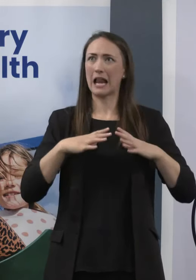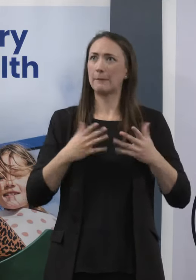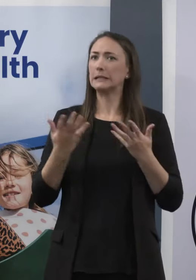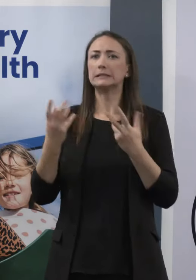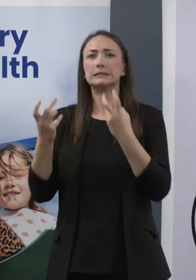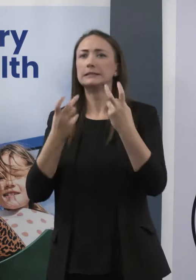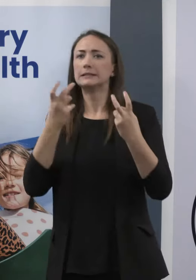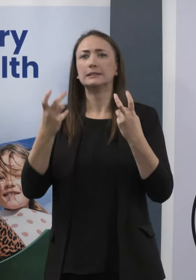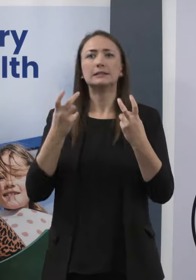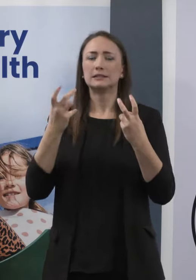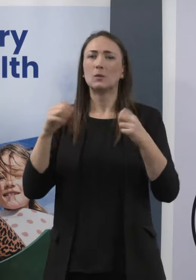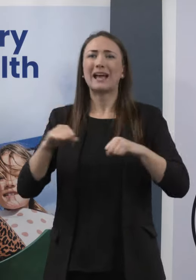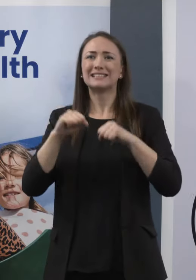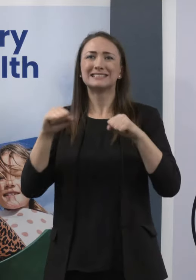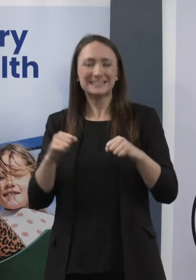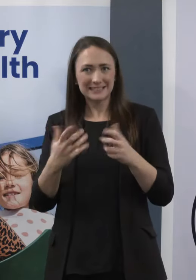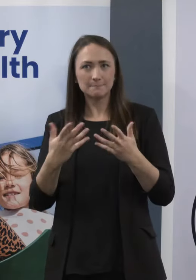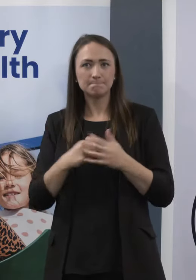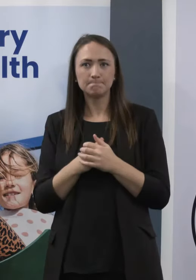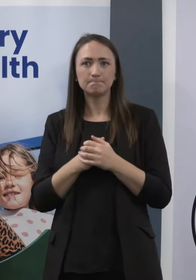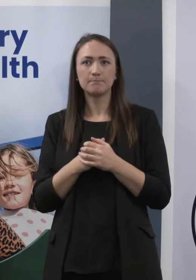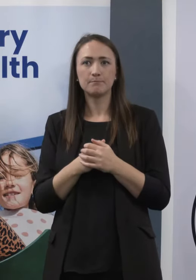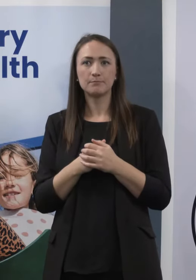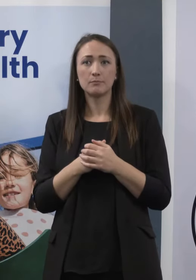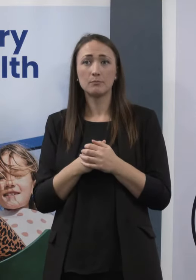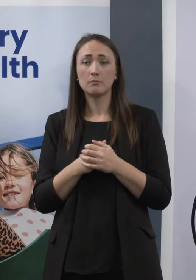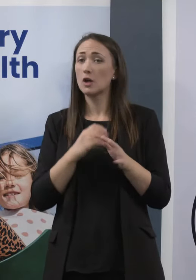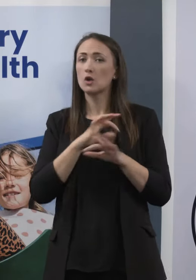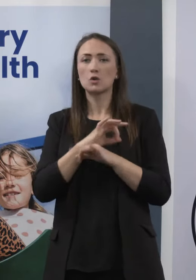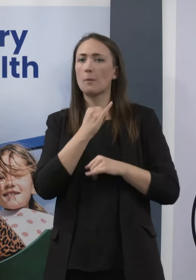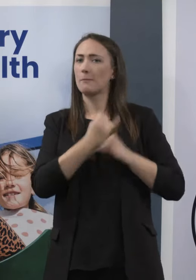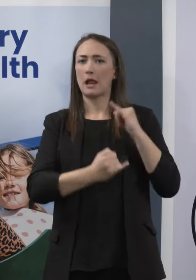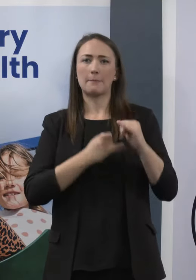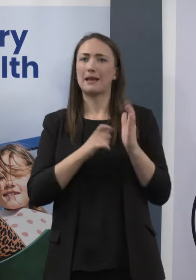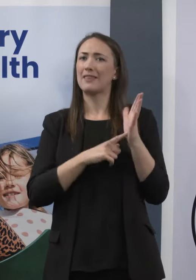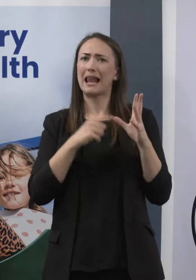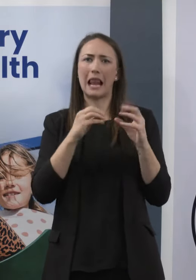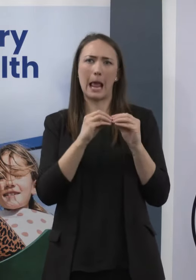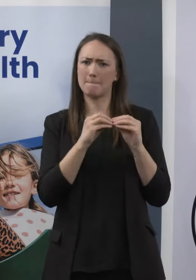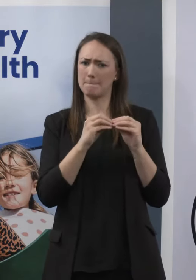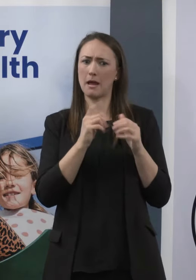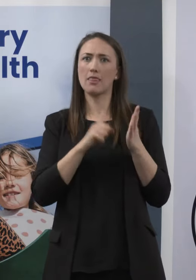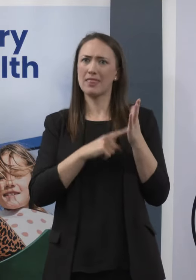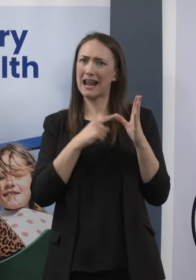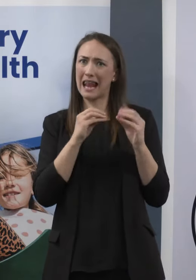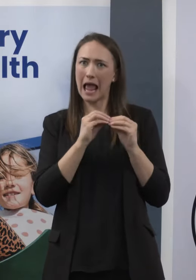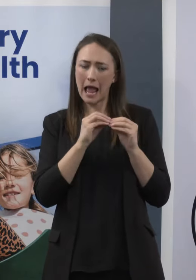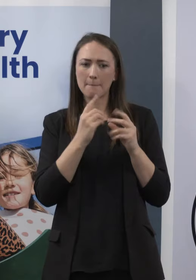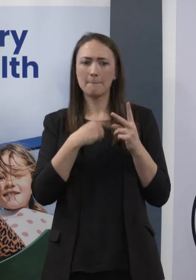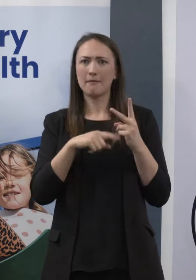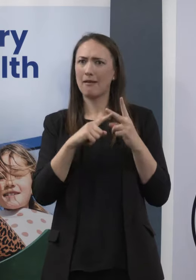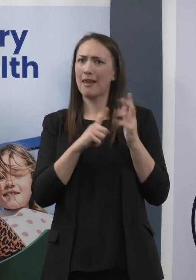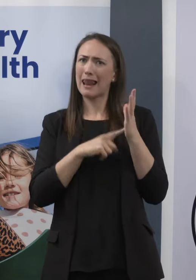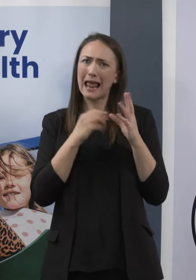the delays that happened were not the fault of our labs or our lab staff, and they've worked phenomenally right through the pandemic.